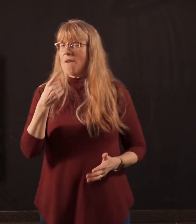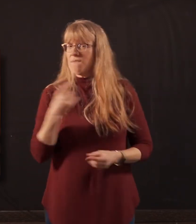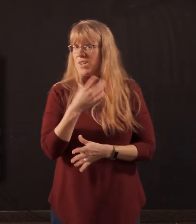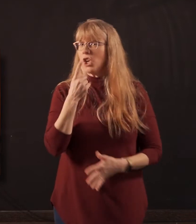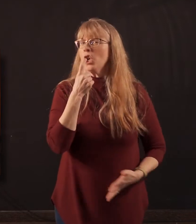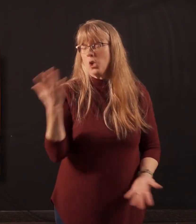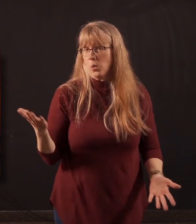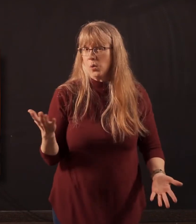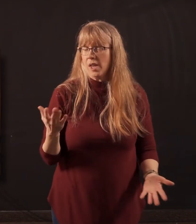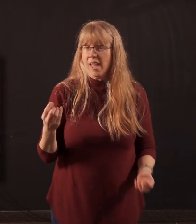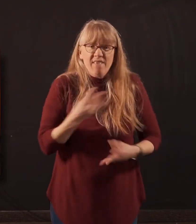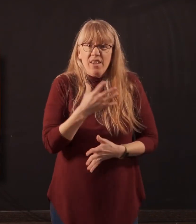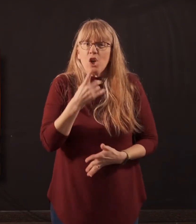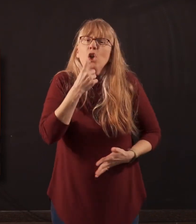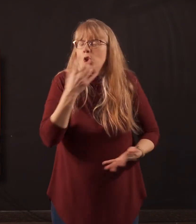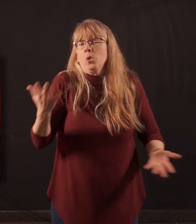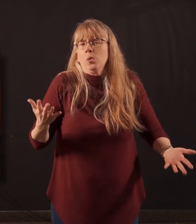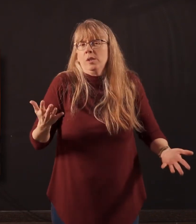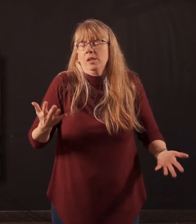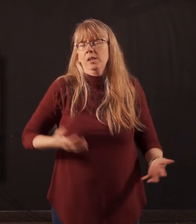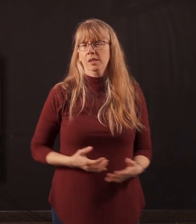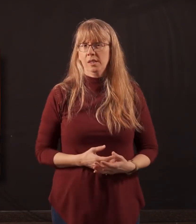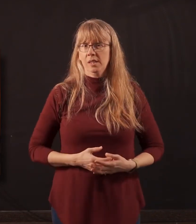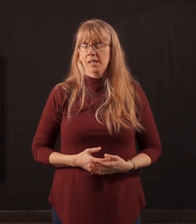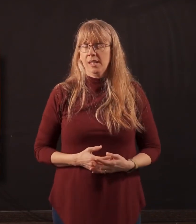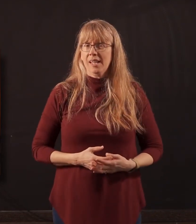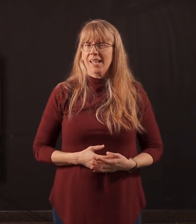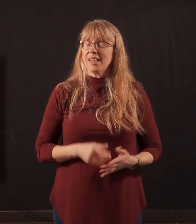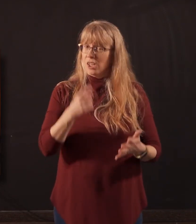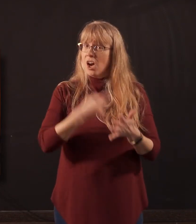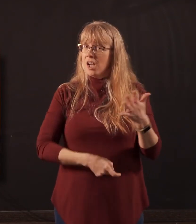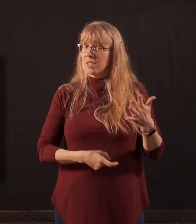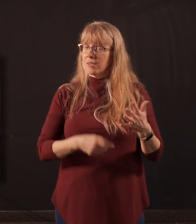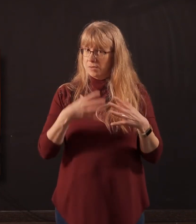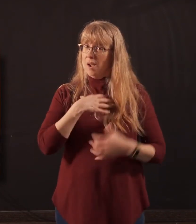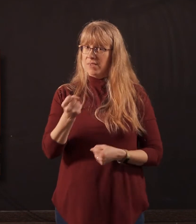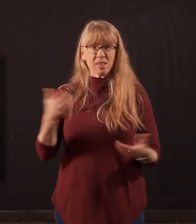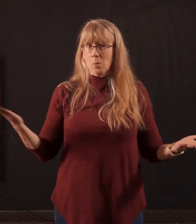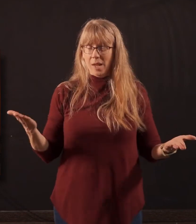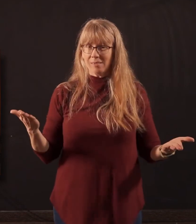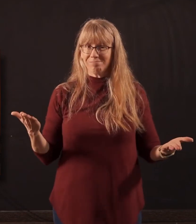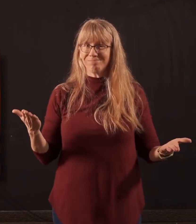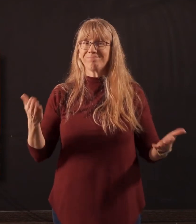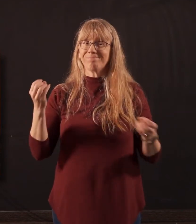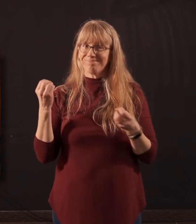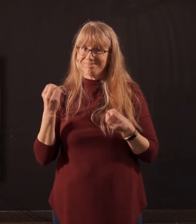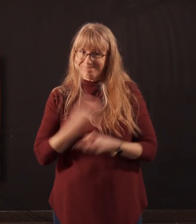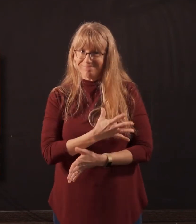Of whom shall I be afraid? And the price for confidence is your fear. The